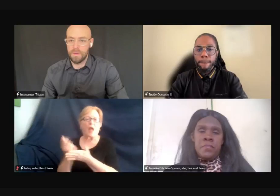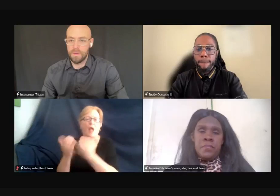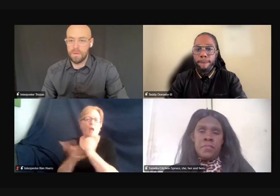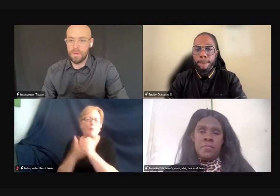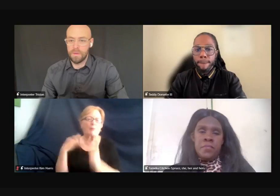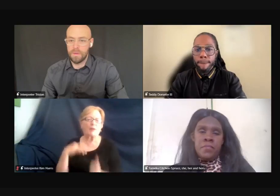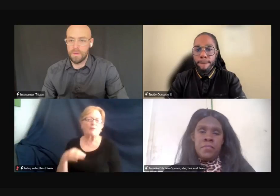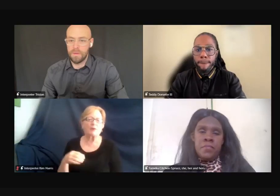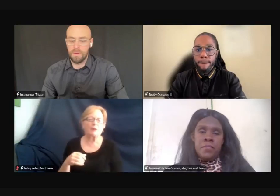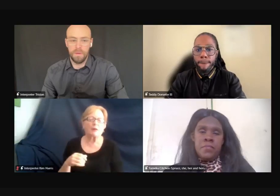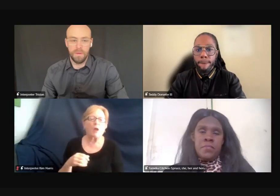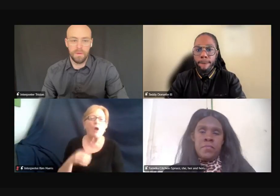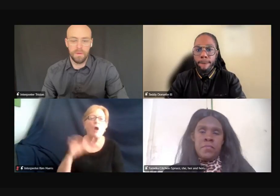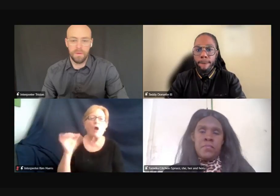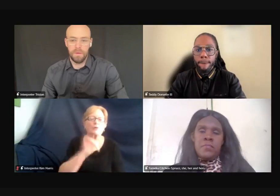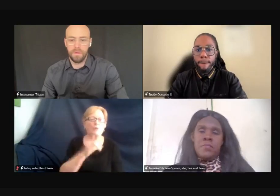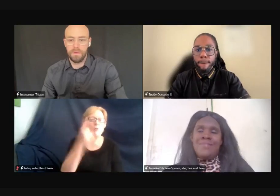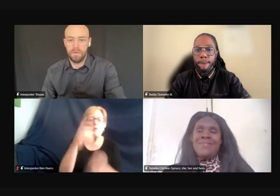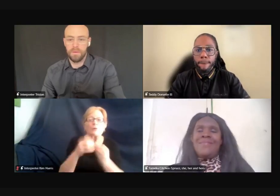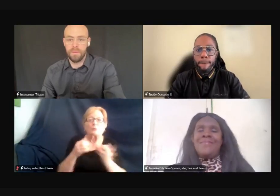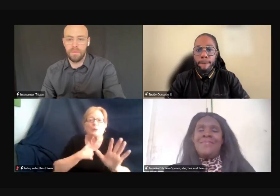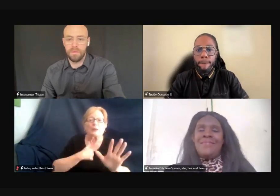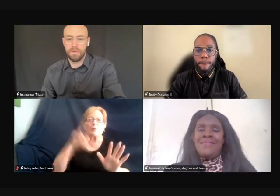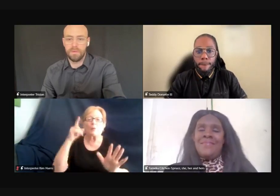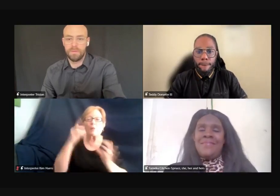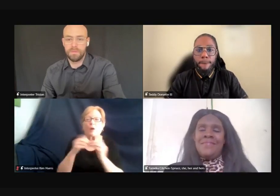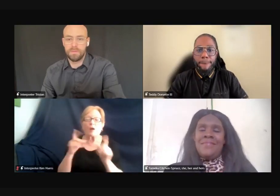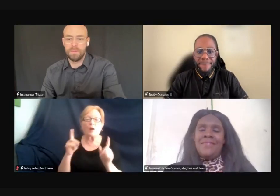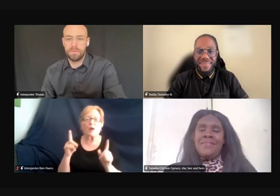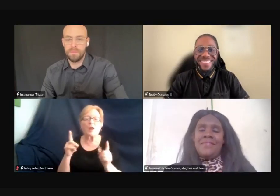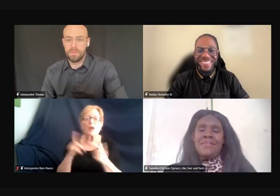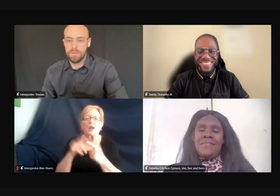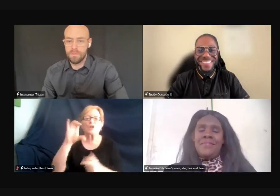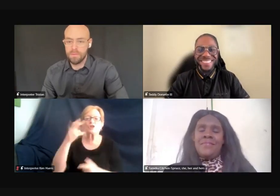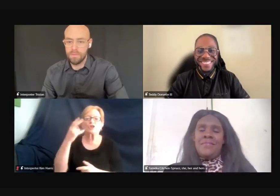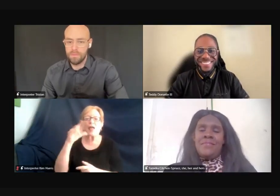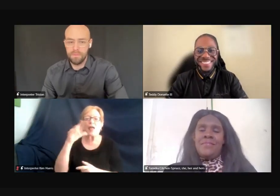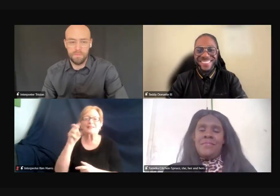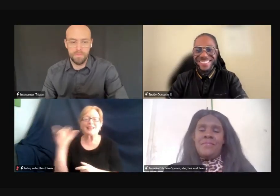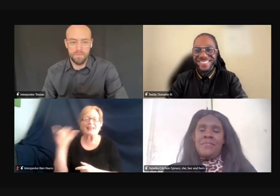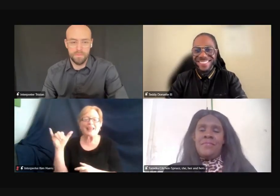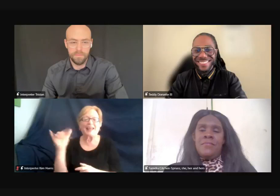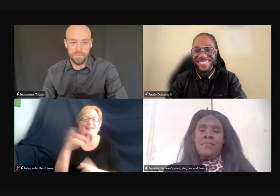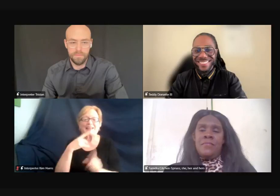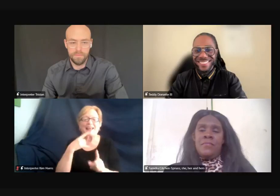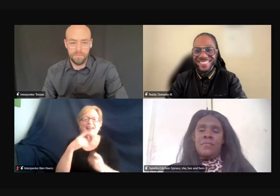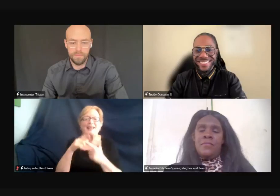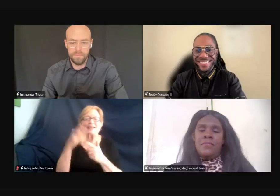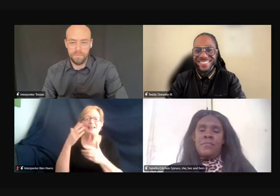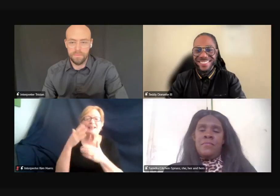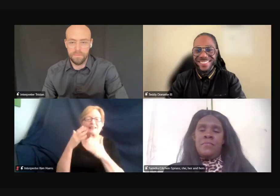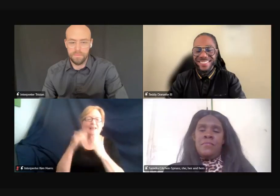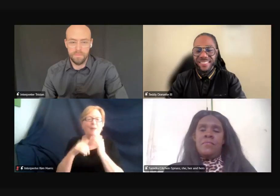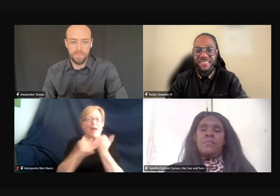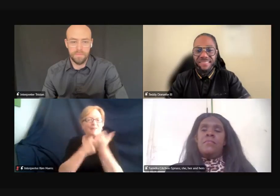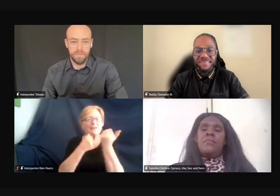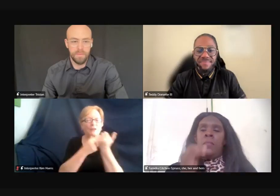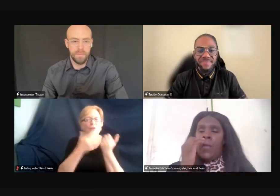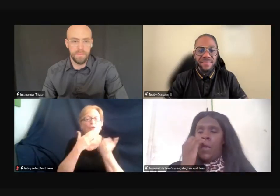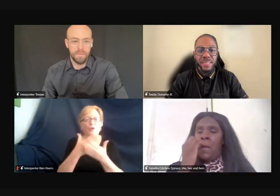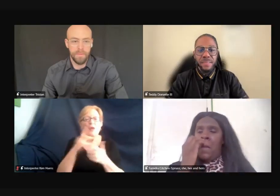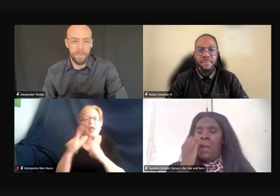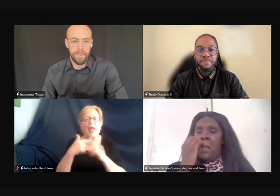Okay, and, oh, we have one more, I'm sorry. Uh, Chelsea, uh, said self-advocacy is a big one, but also self